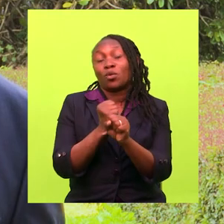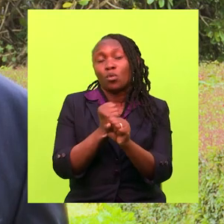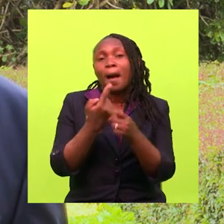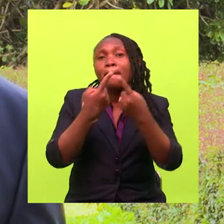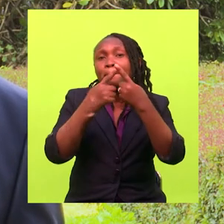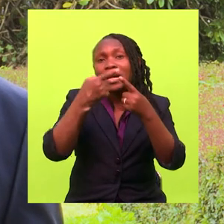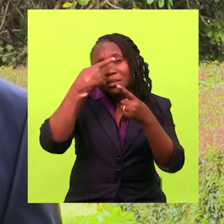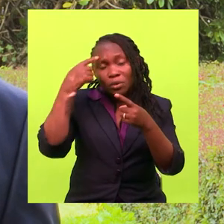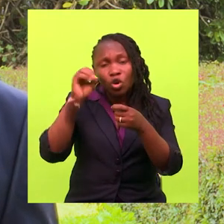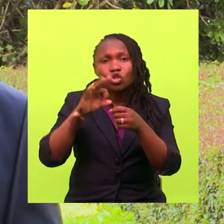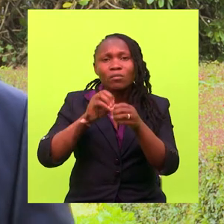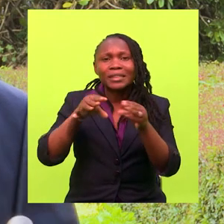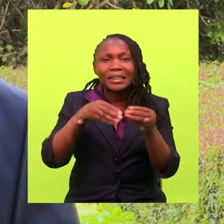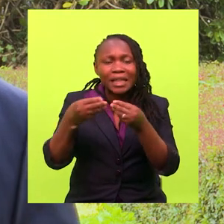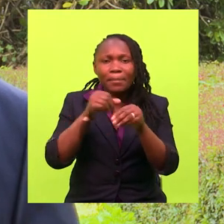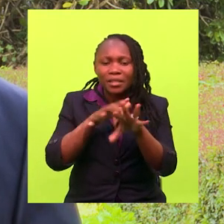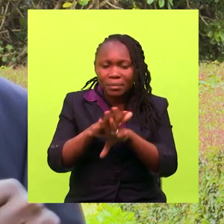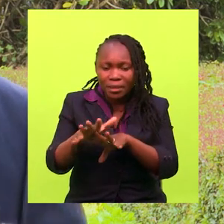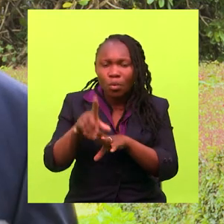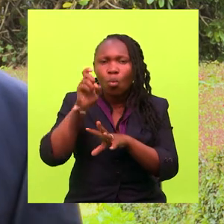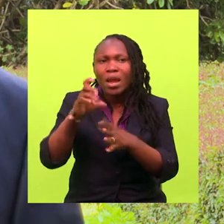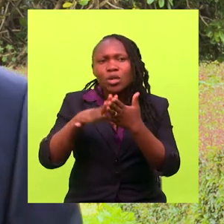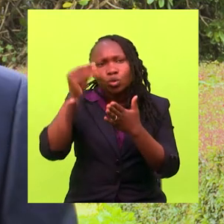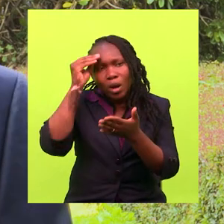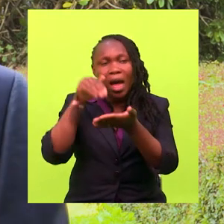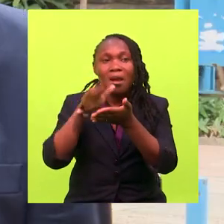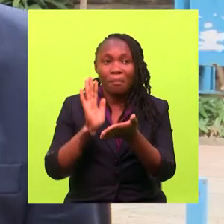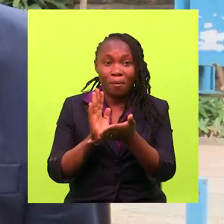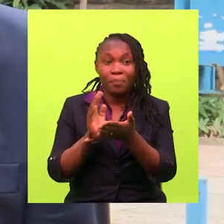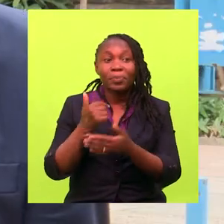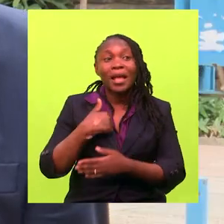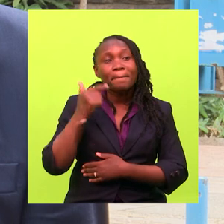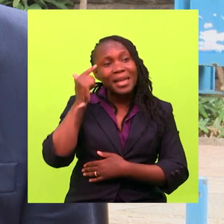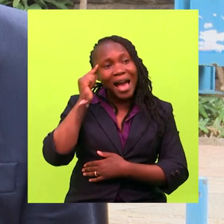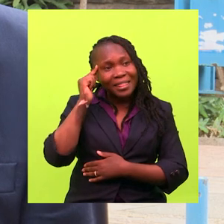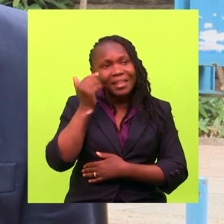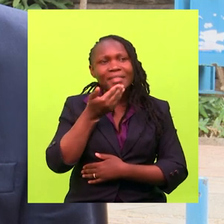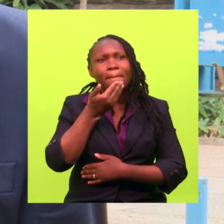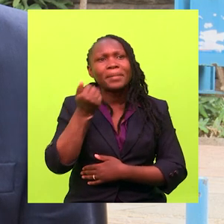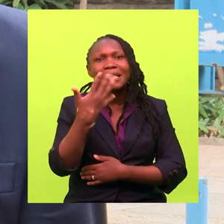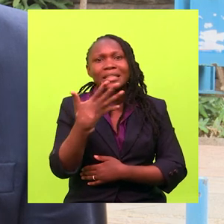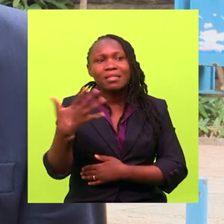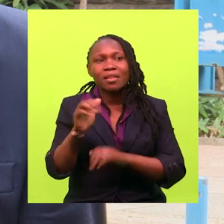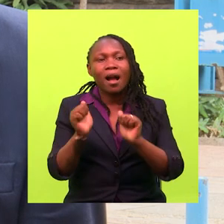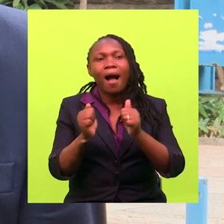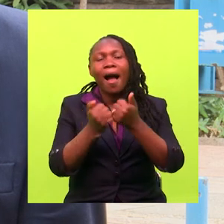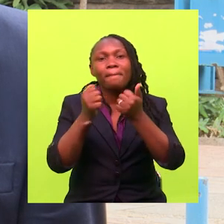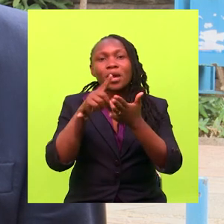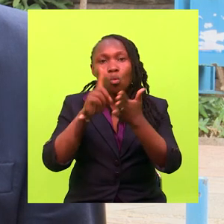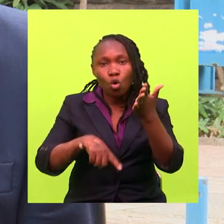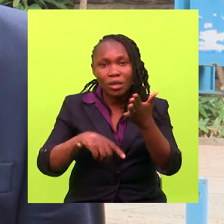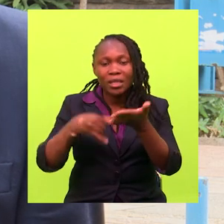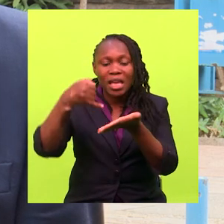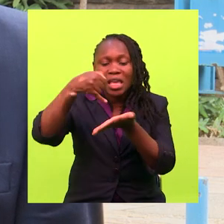the Disability Ministry of the University of Nairobi, have been able to learn a lot to be able to handle them. I think the best thing that has happened so far is the inclusion